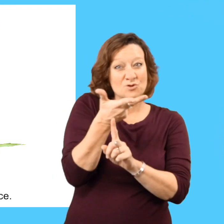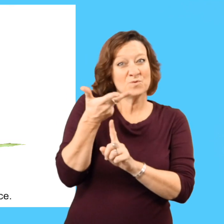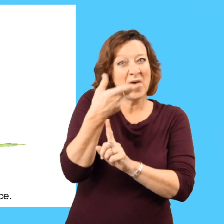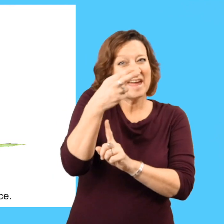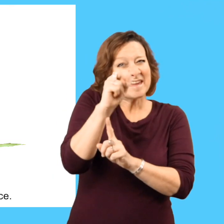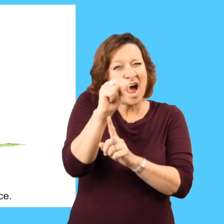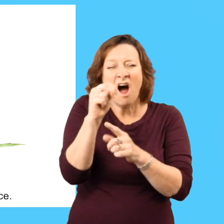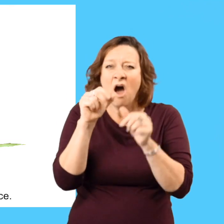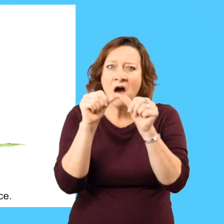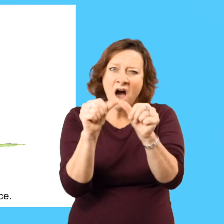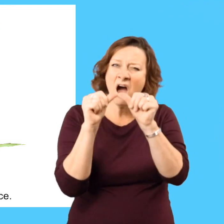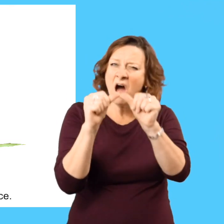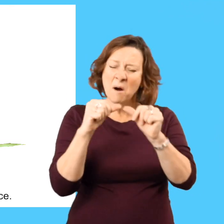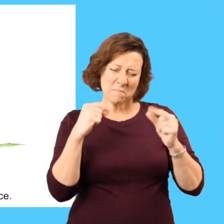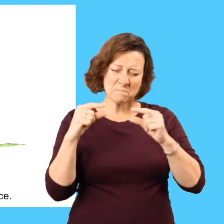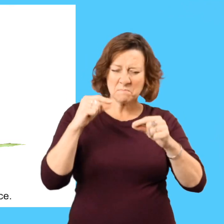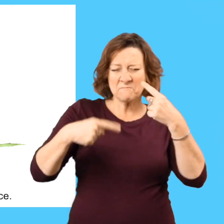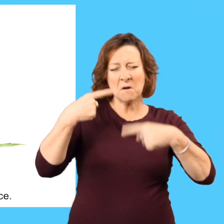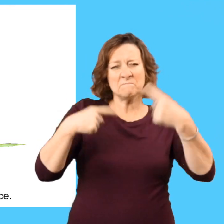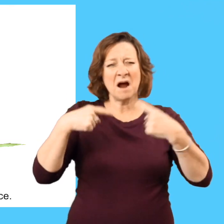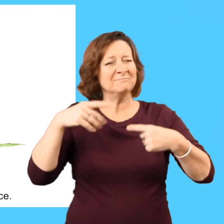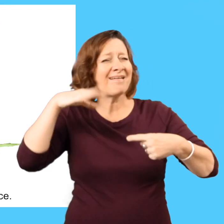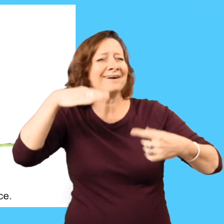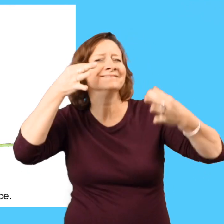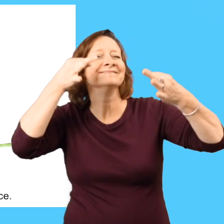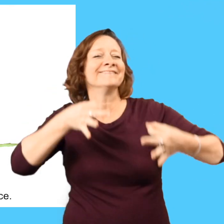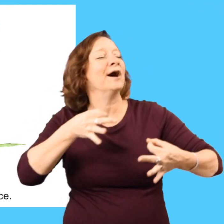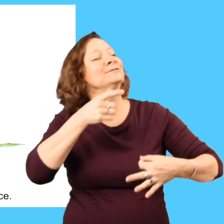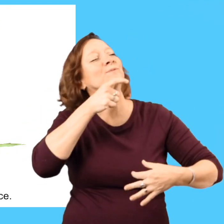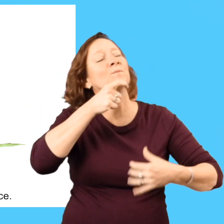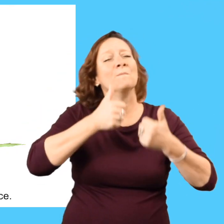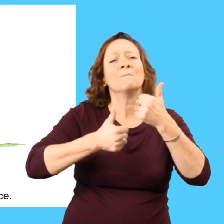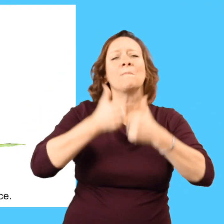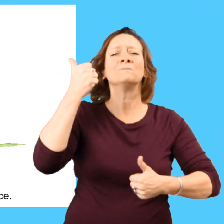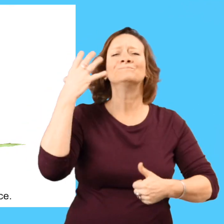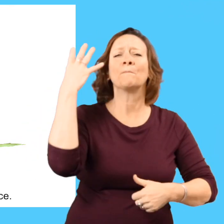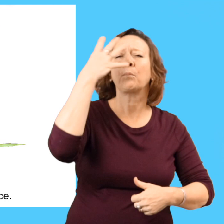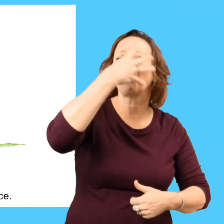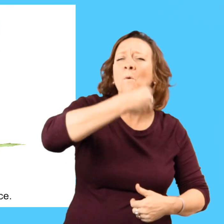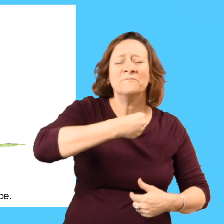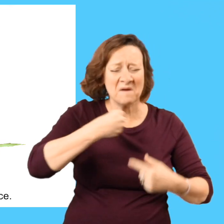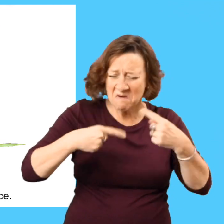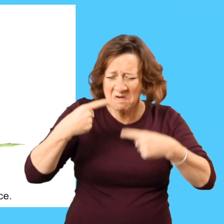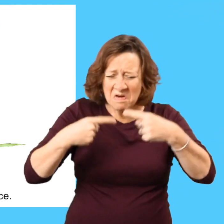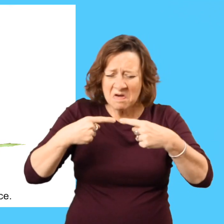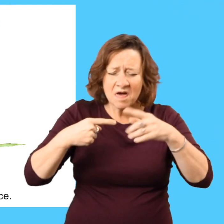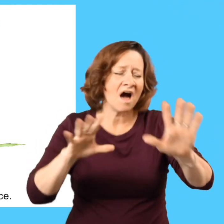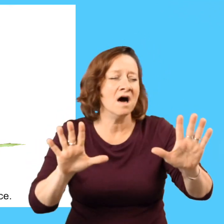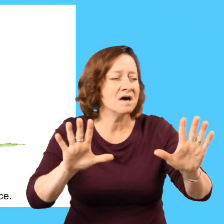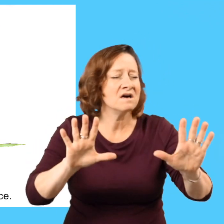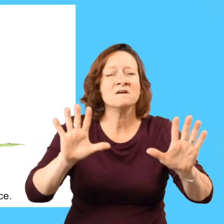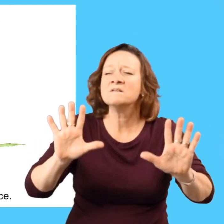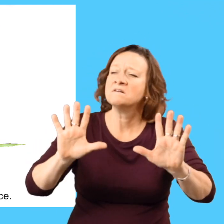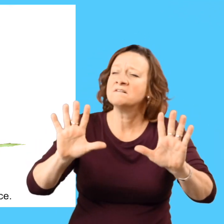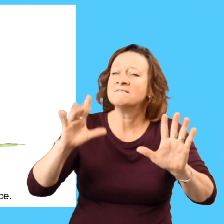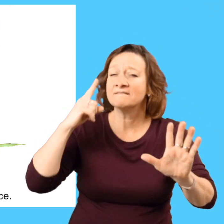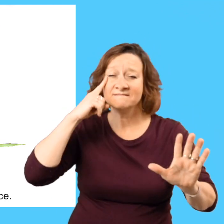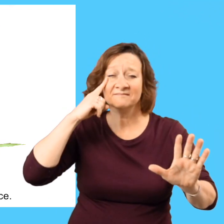The three hens. The to quarrel. Since they could not settle their quarrel among themselves, they